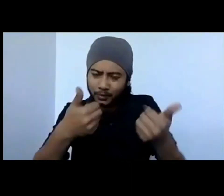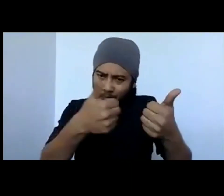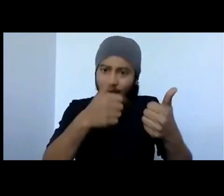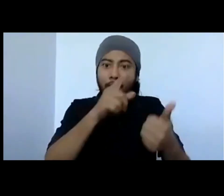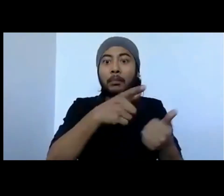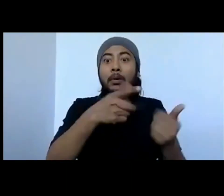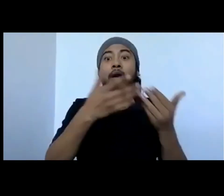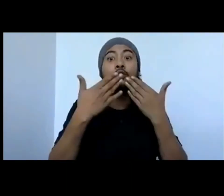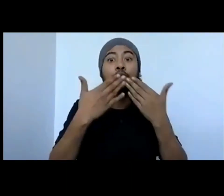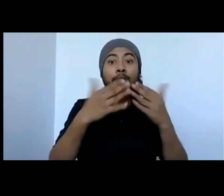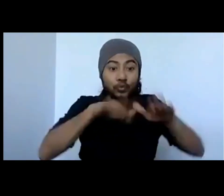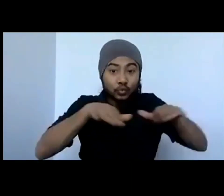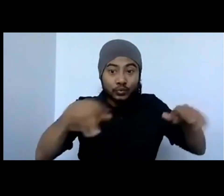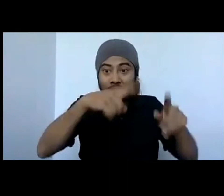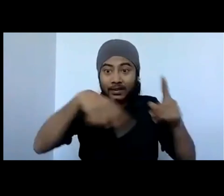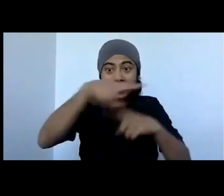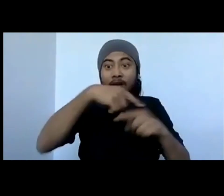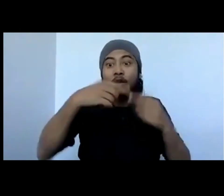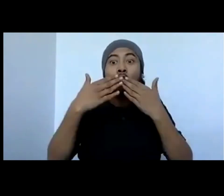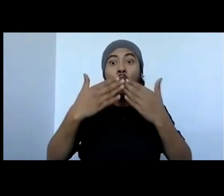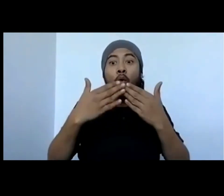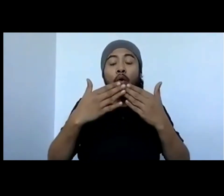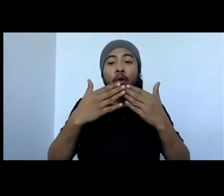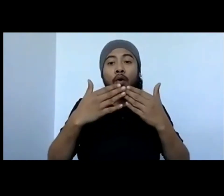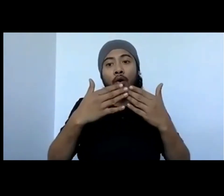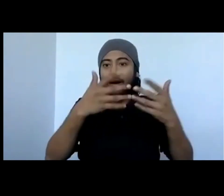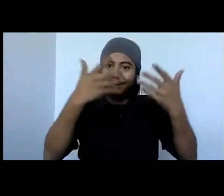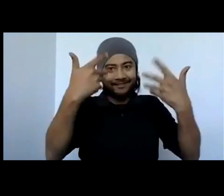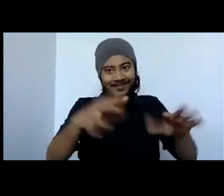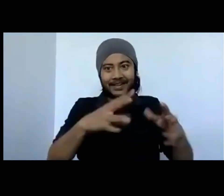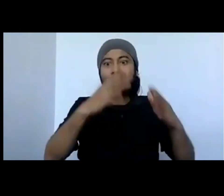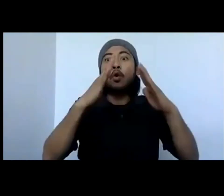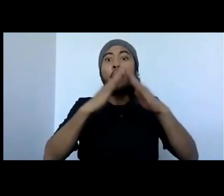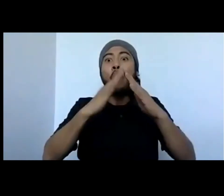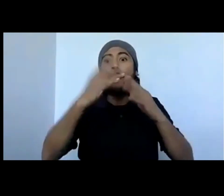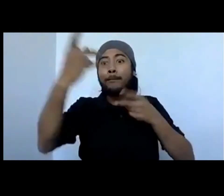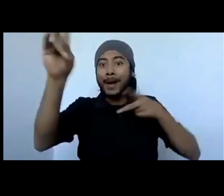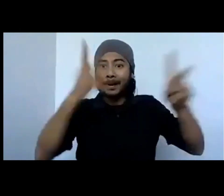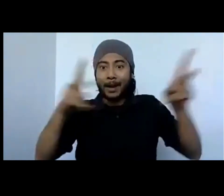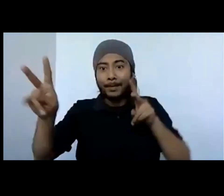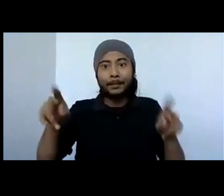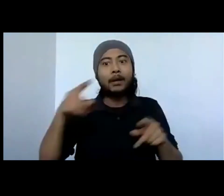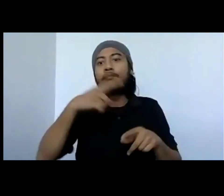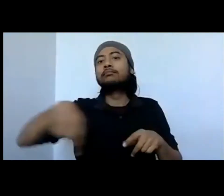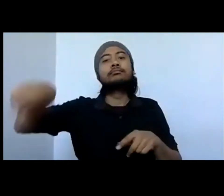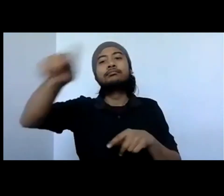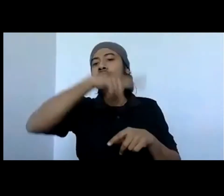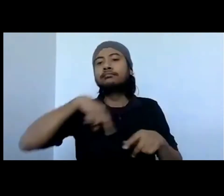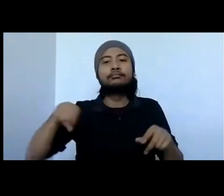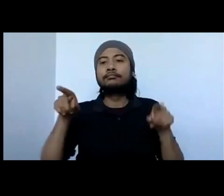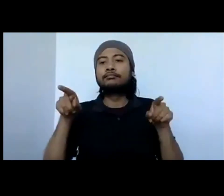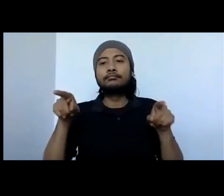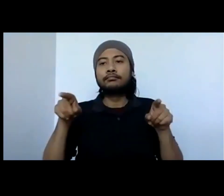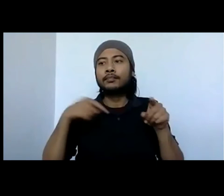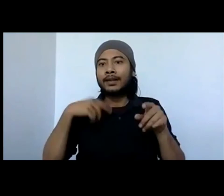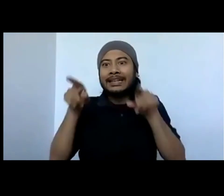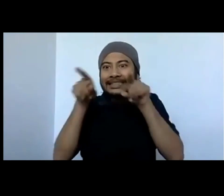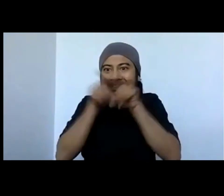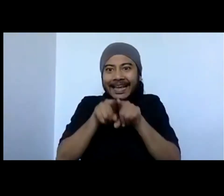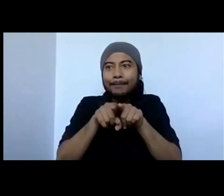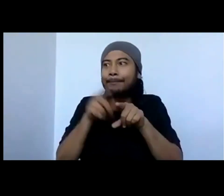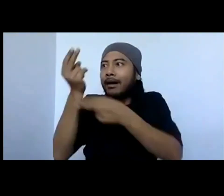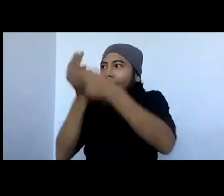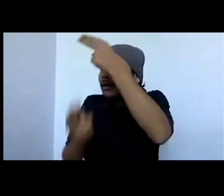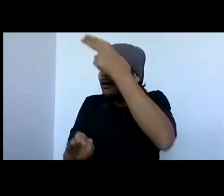areas they come from may not be, they may not be able to, you know, follow it. So what